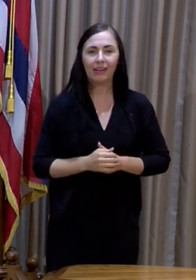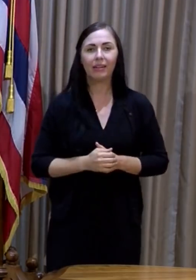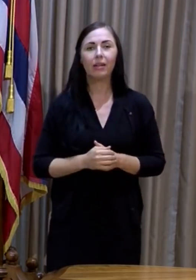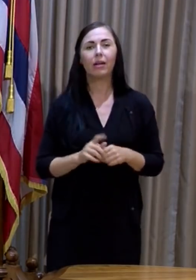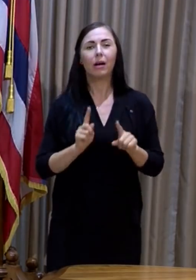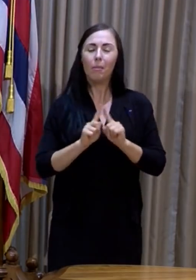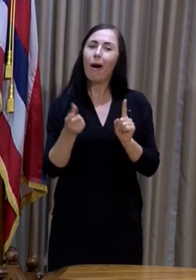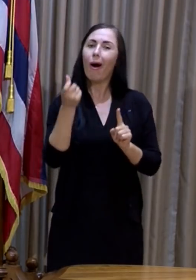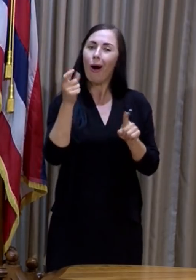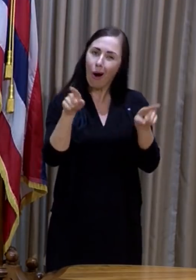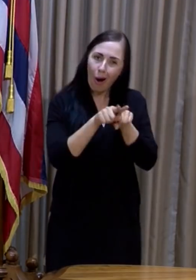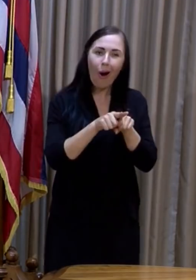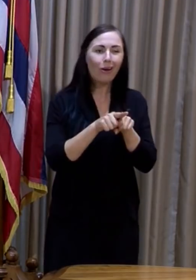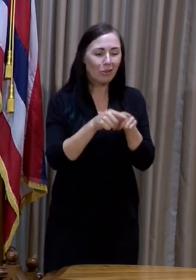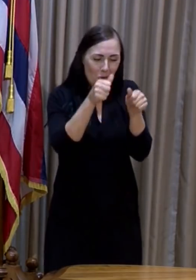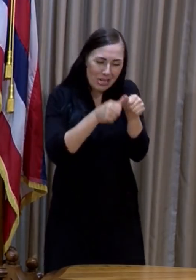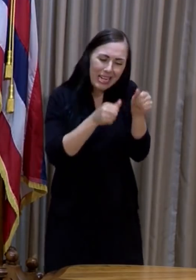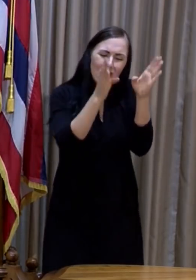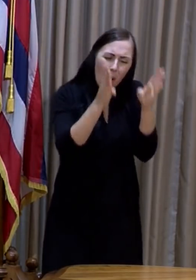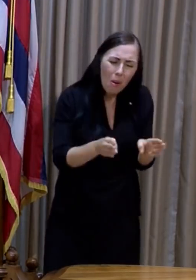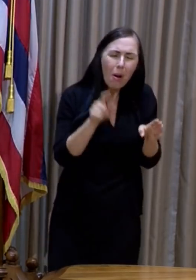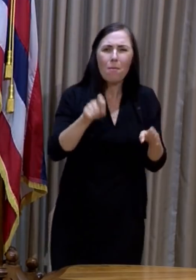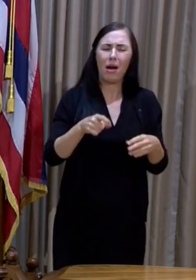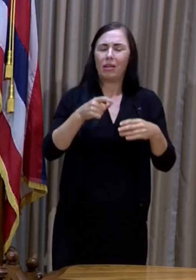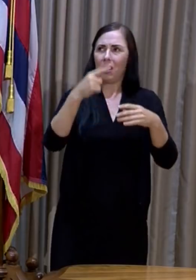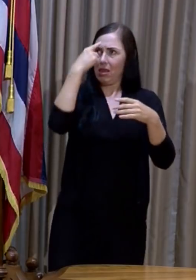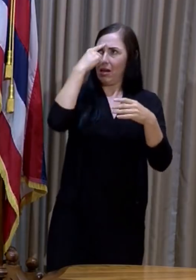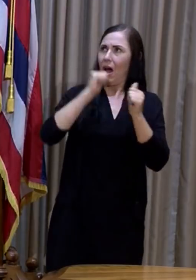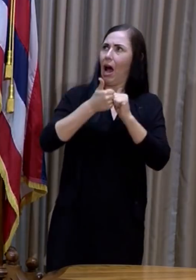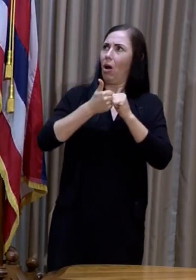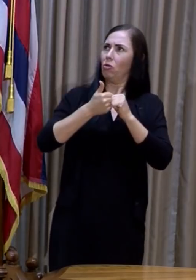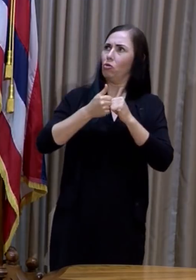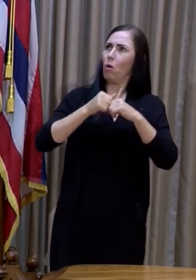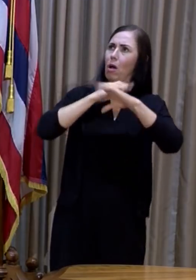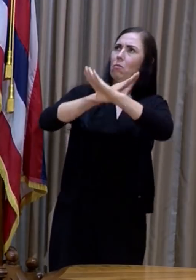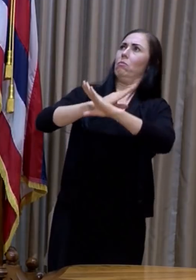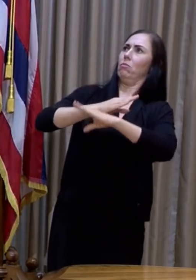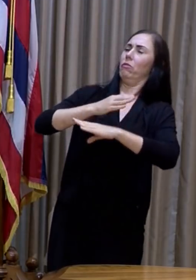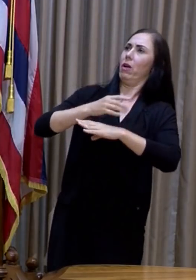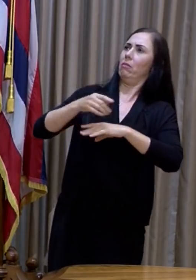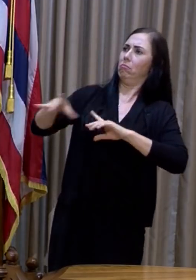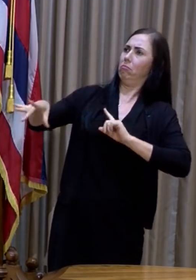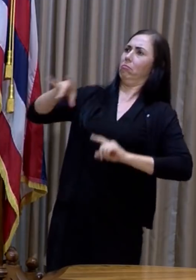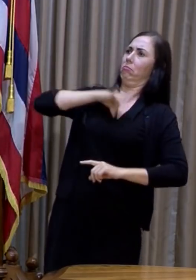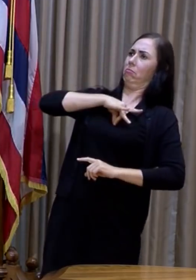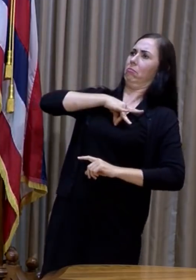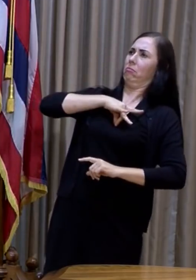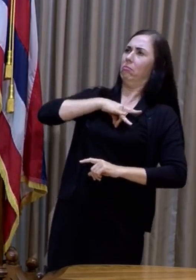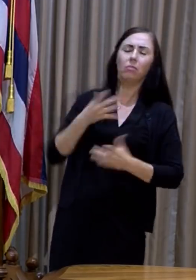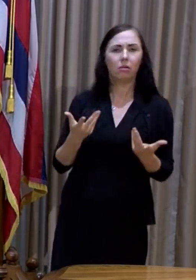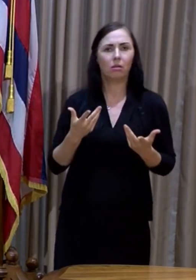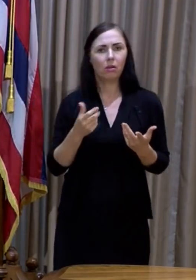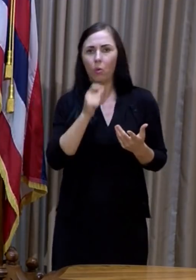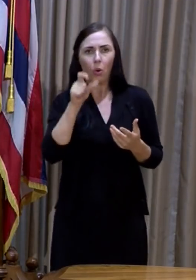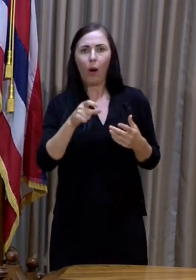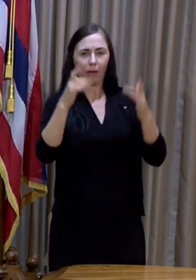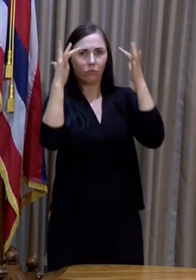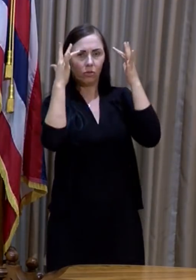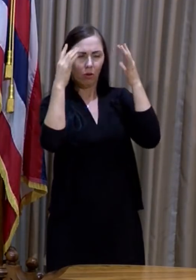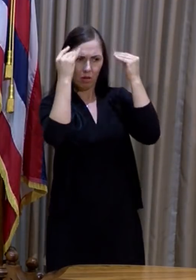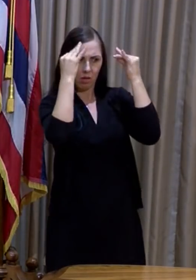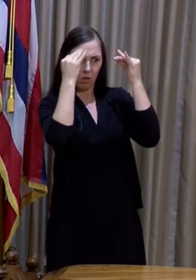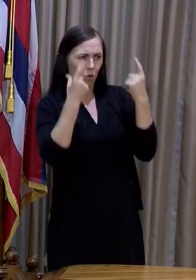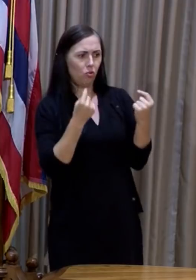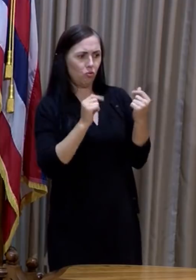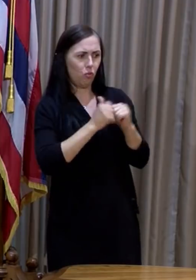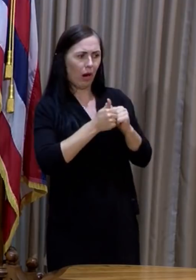do the prevention side of things so that we never get to the treatment side or having, you know, surge capacity in hospitals. What